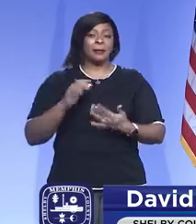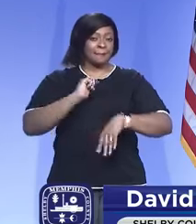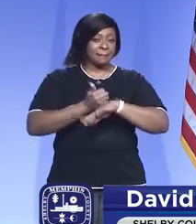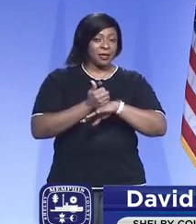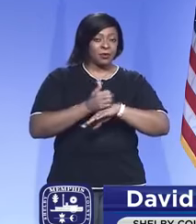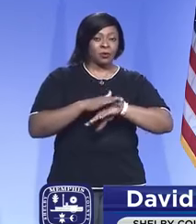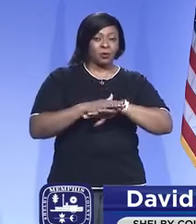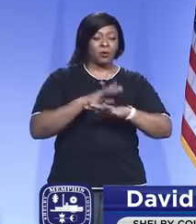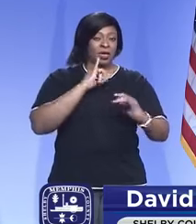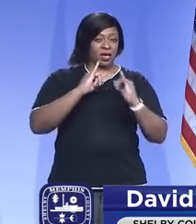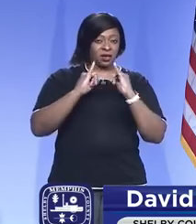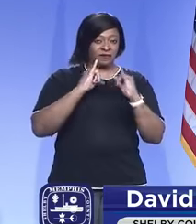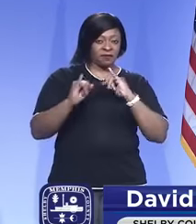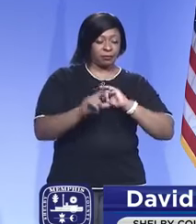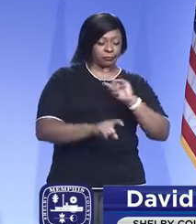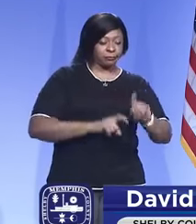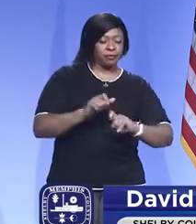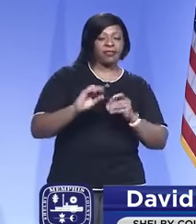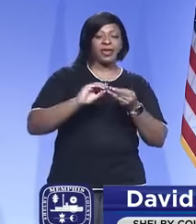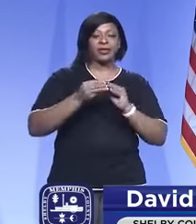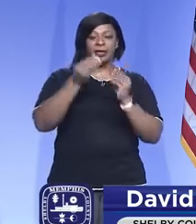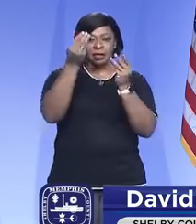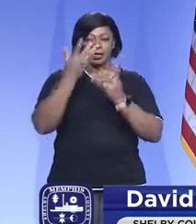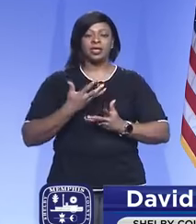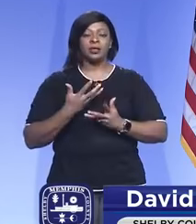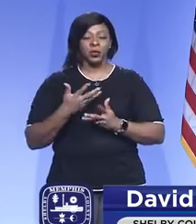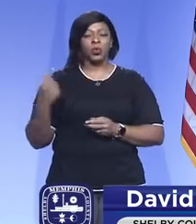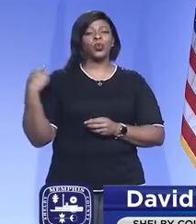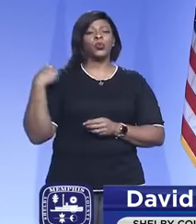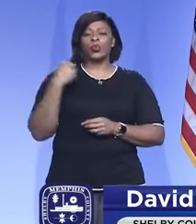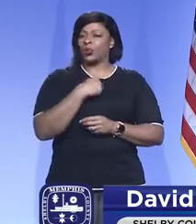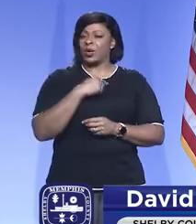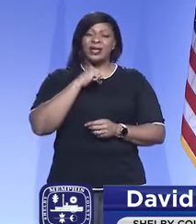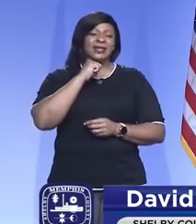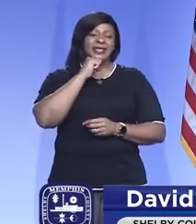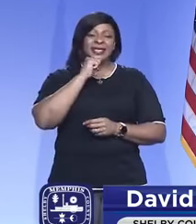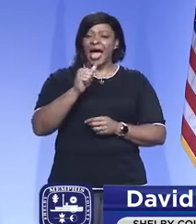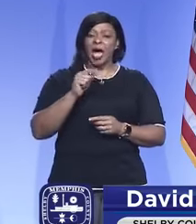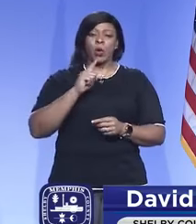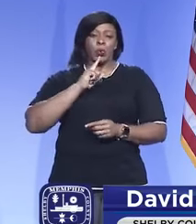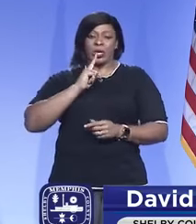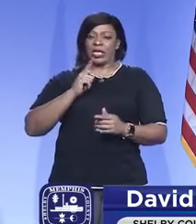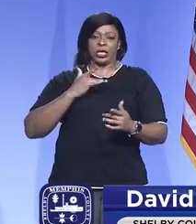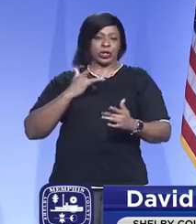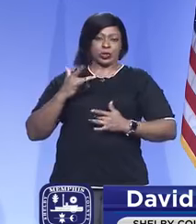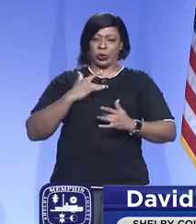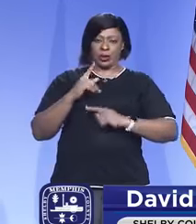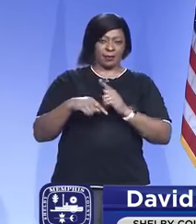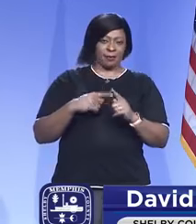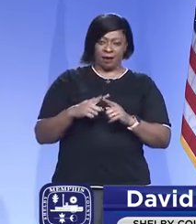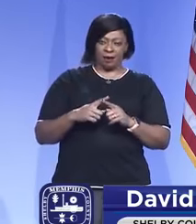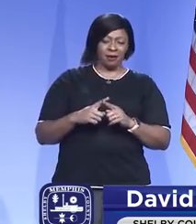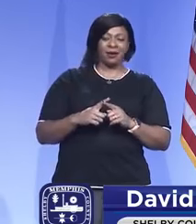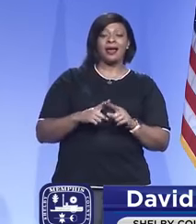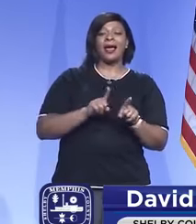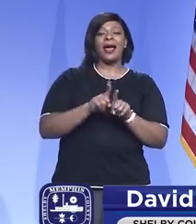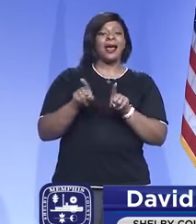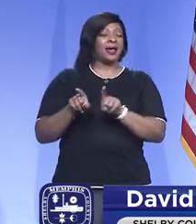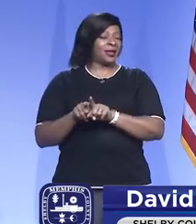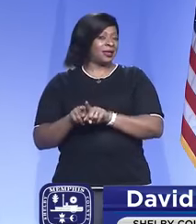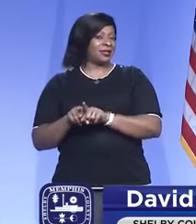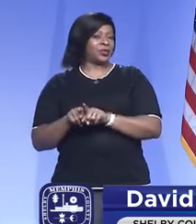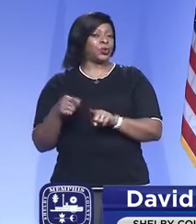on the interviews and data, we are not as concerned about as we might,